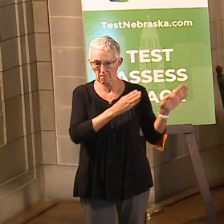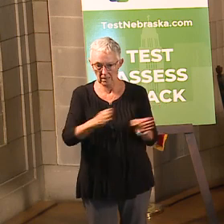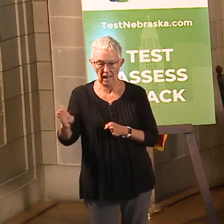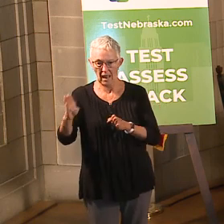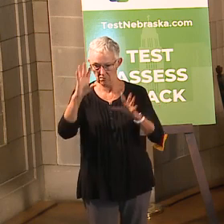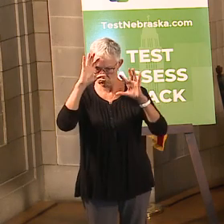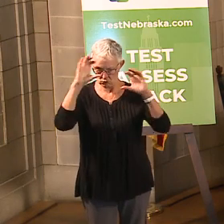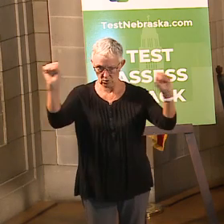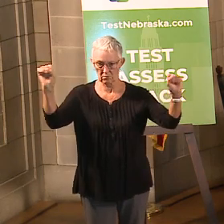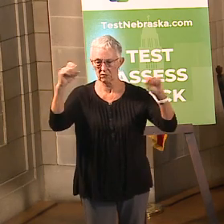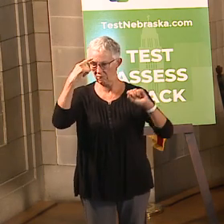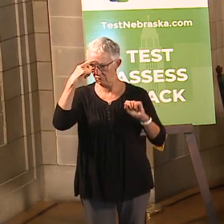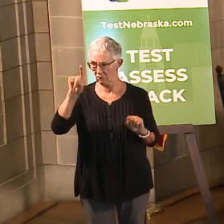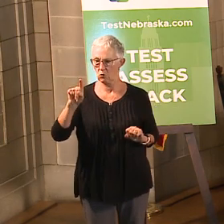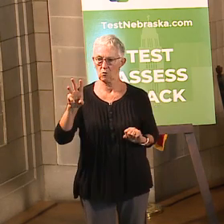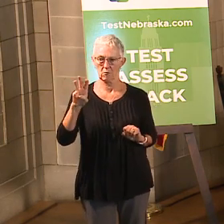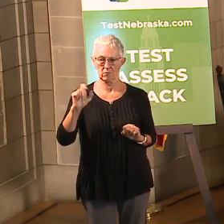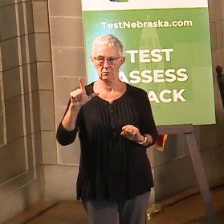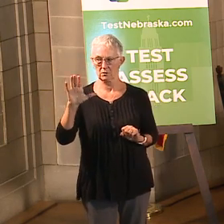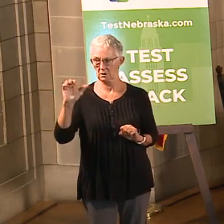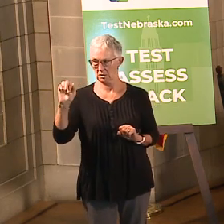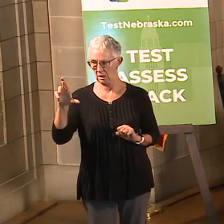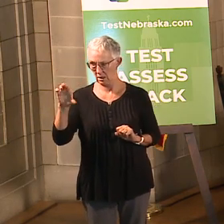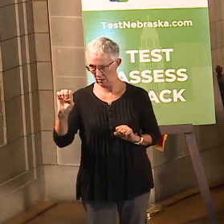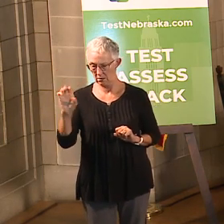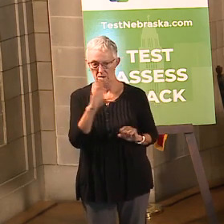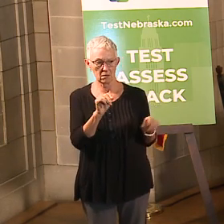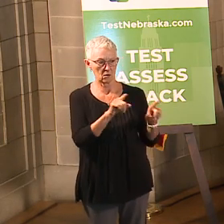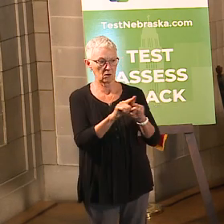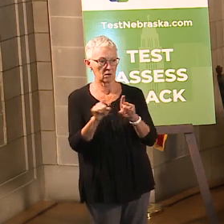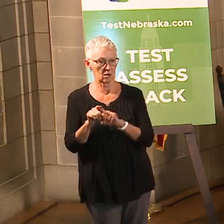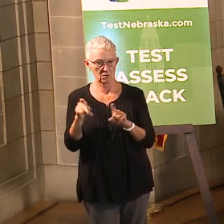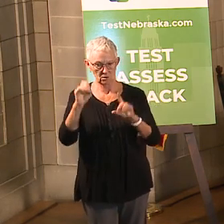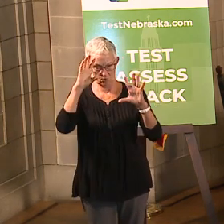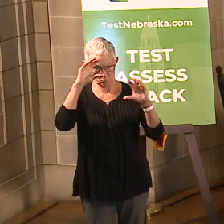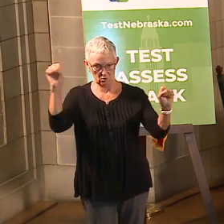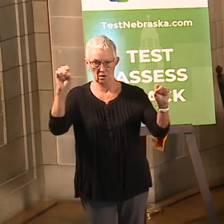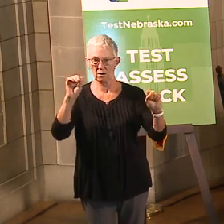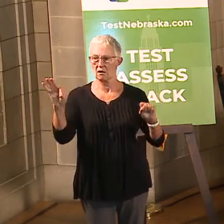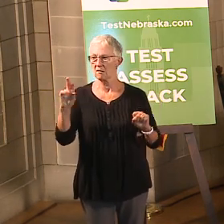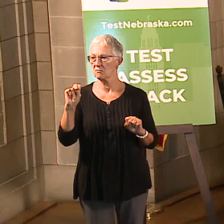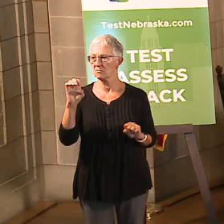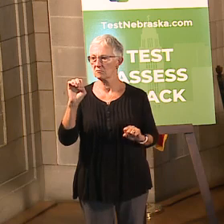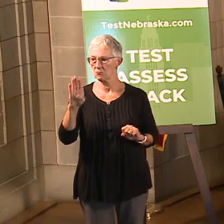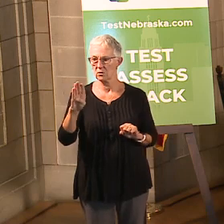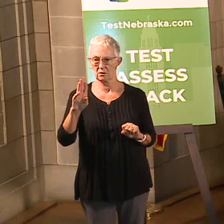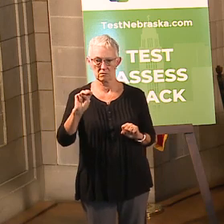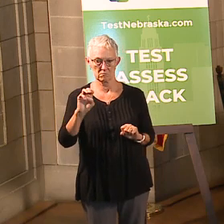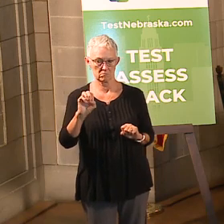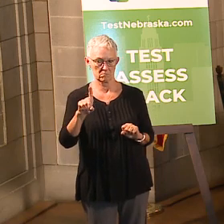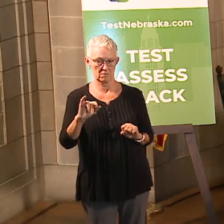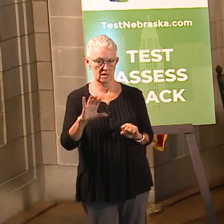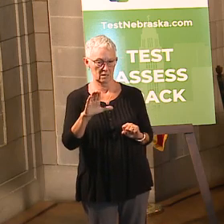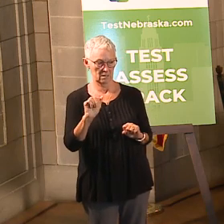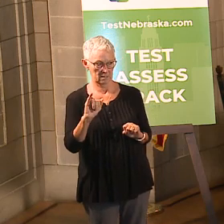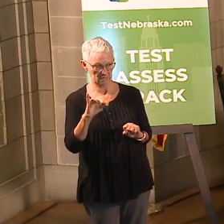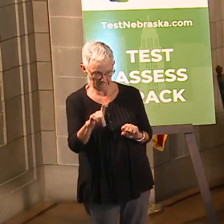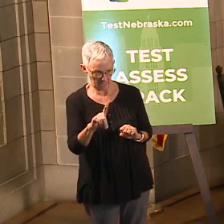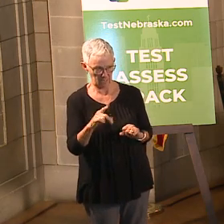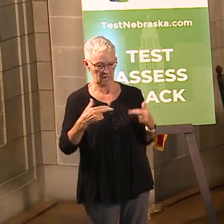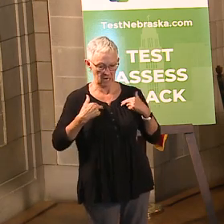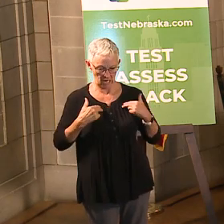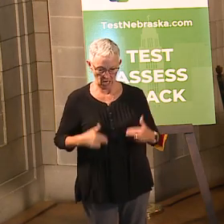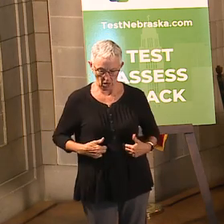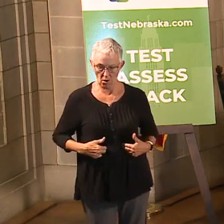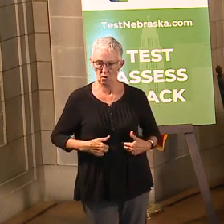for WellCare and also the president of the Nebraska Medicaid Health Plans.